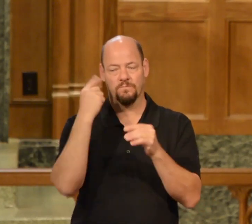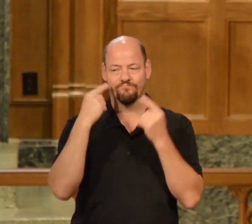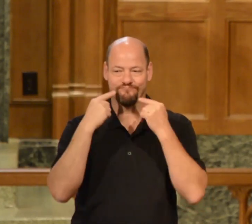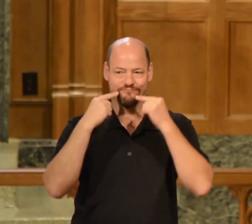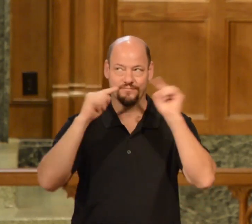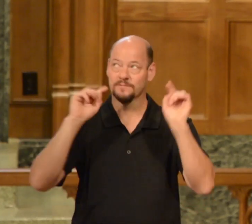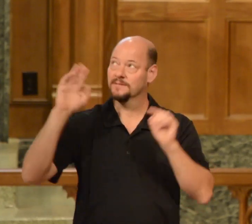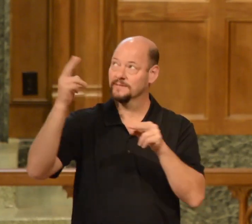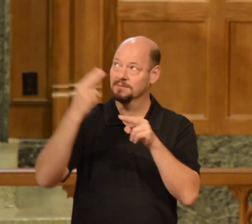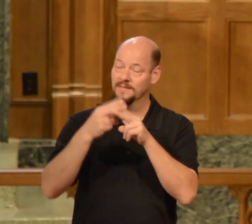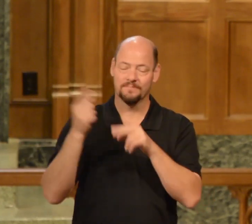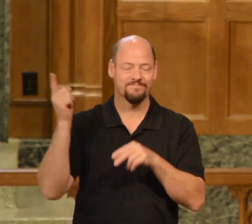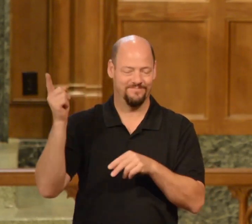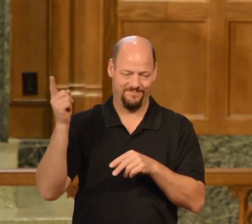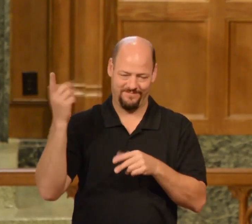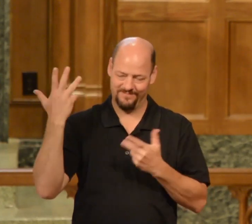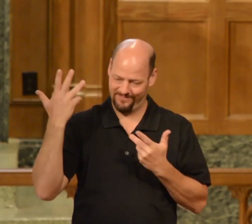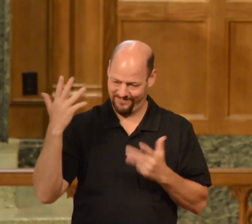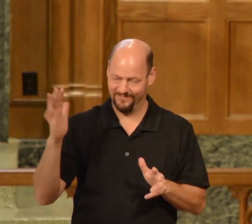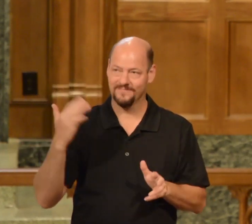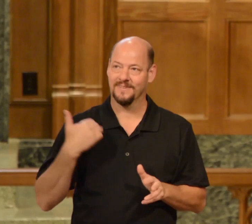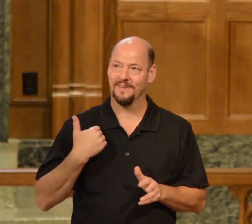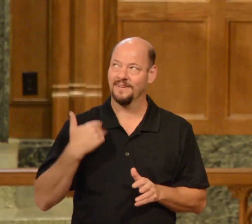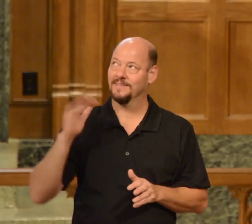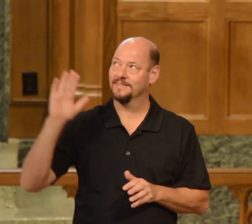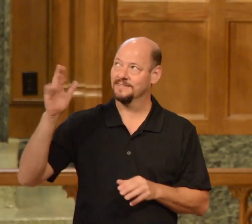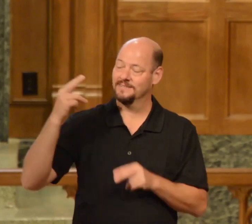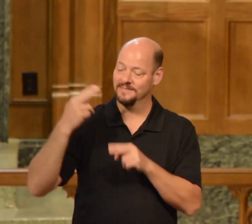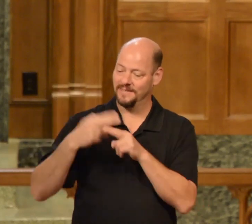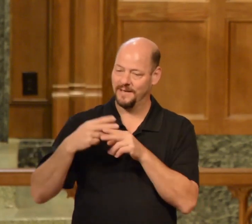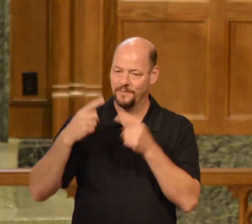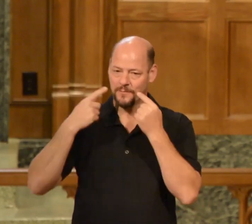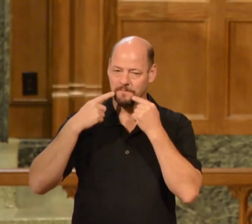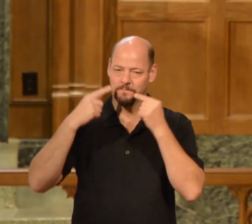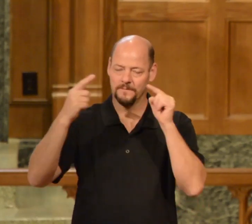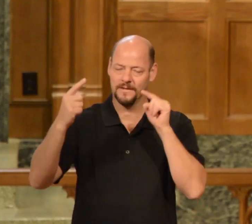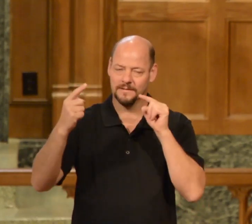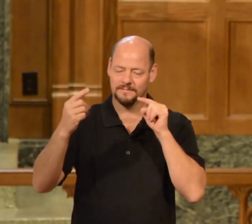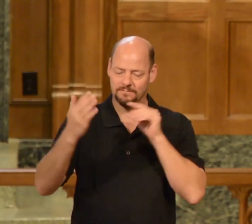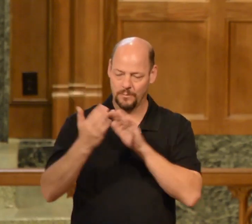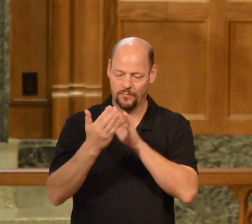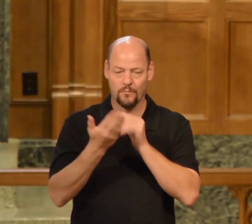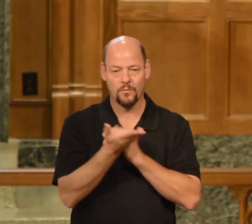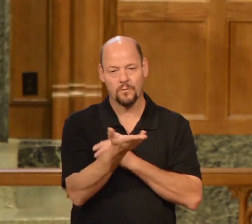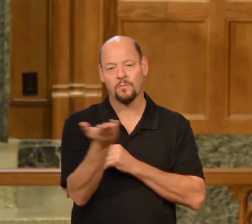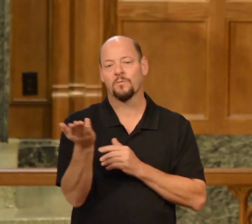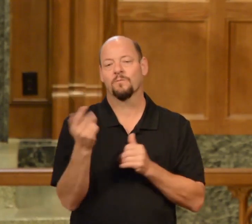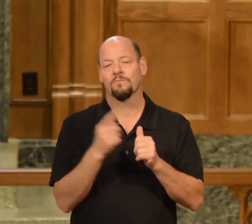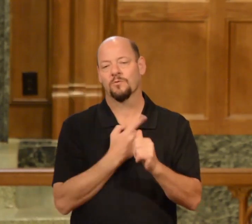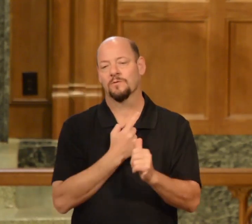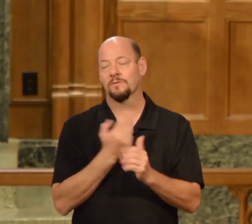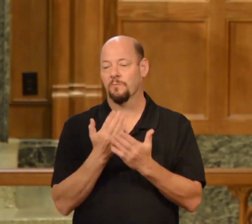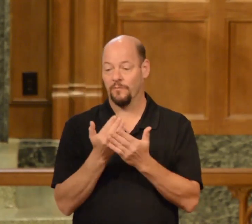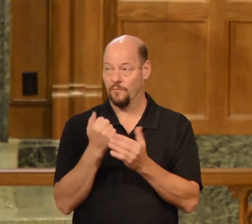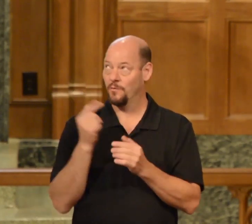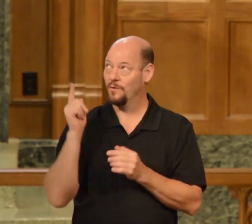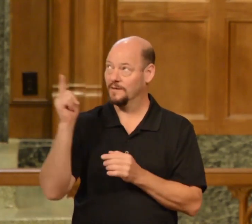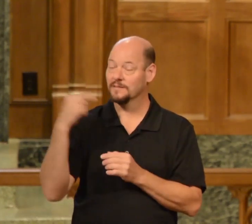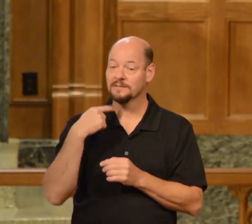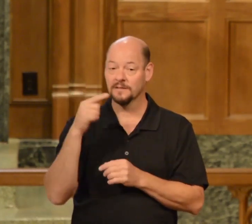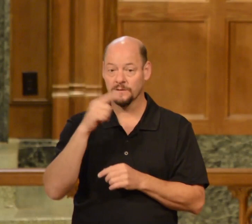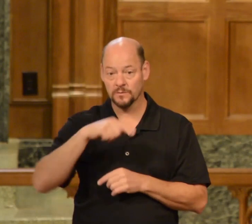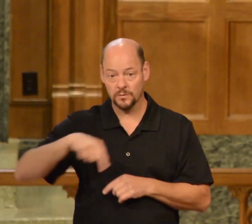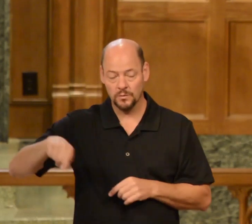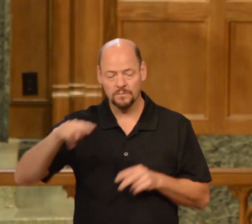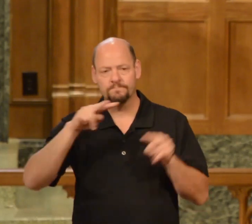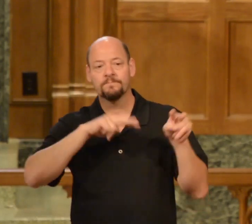he has had his name confessed to you before he tells you to lift up your eyes